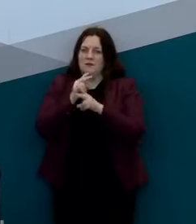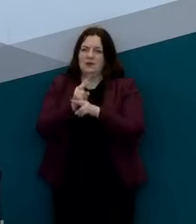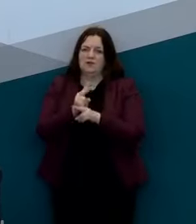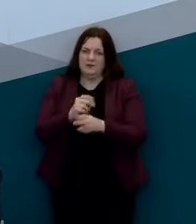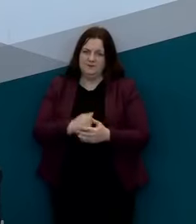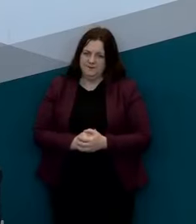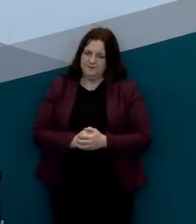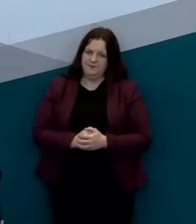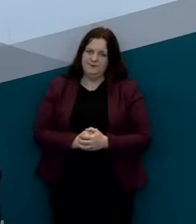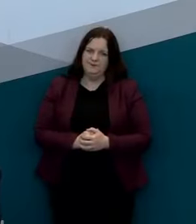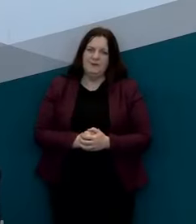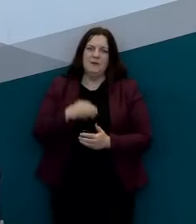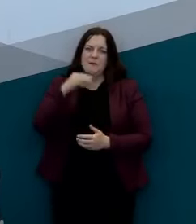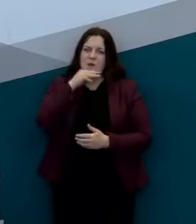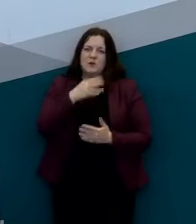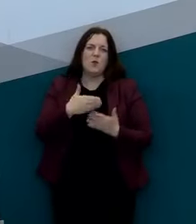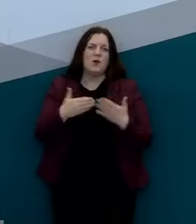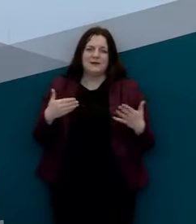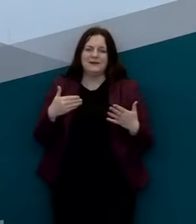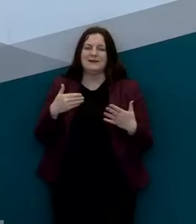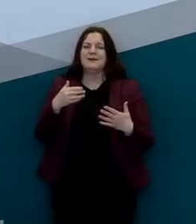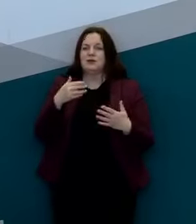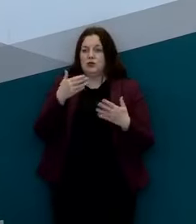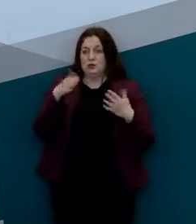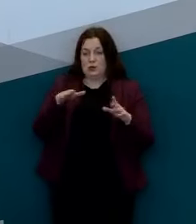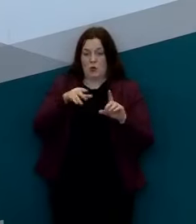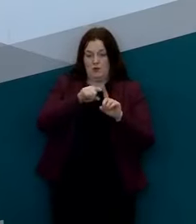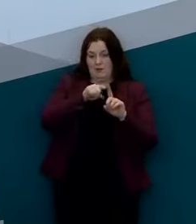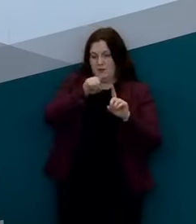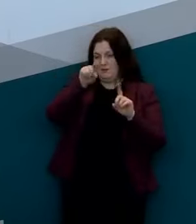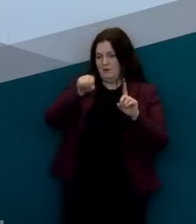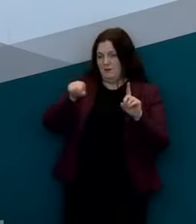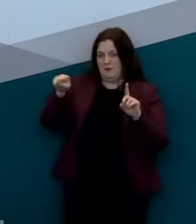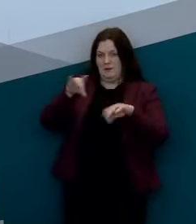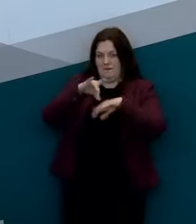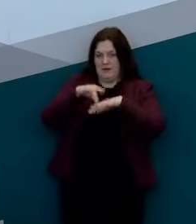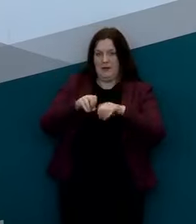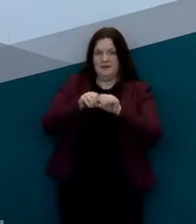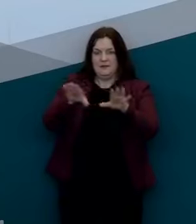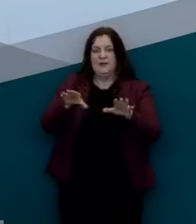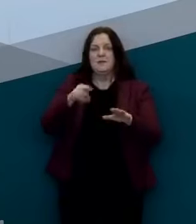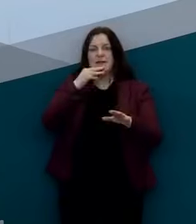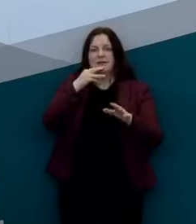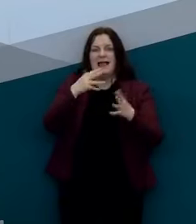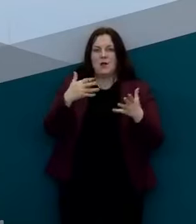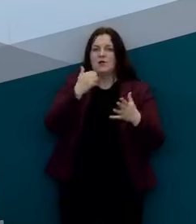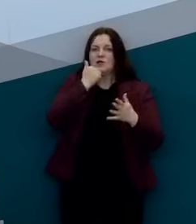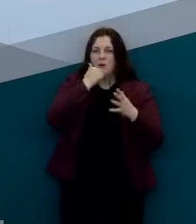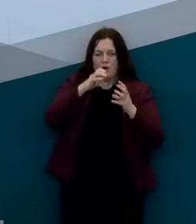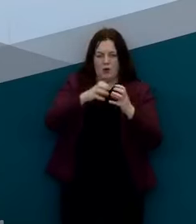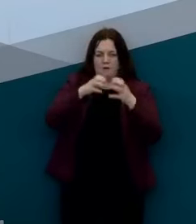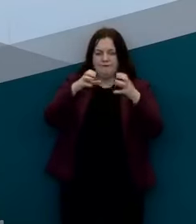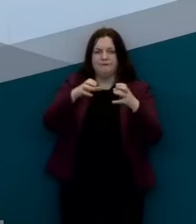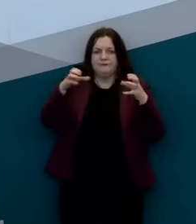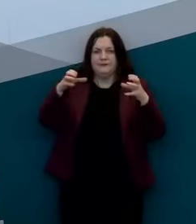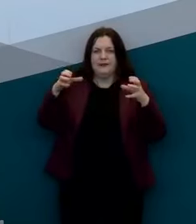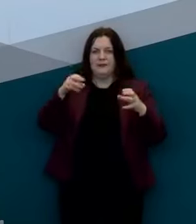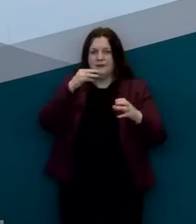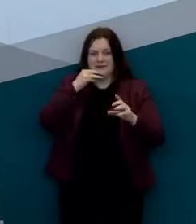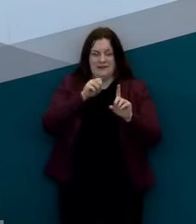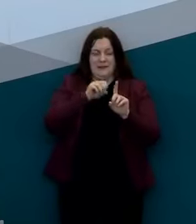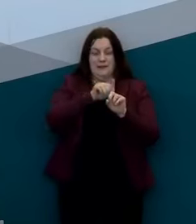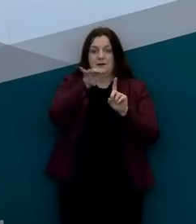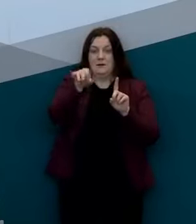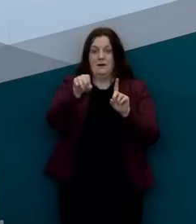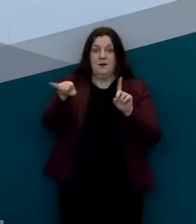is a very important indicator of the epidemic and that's the effective reproduction number and that's that in essence